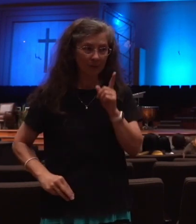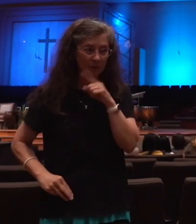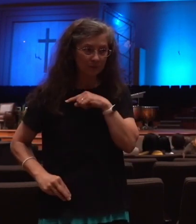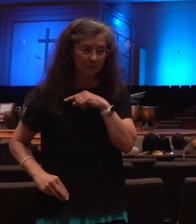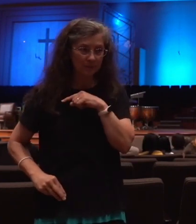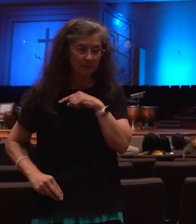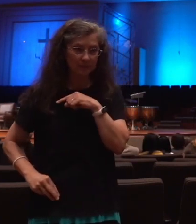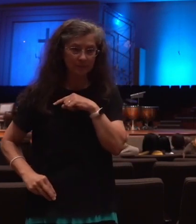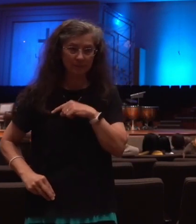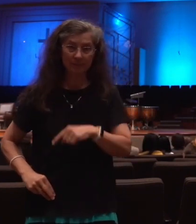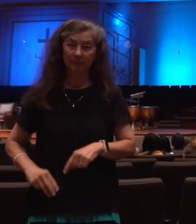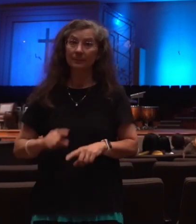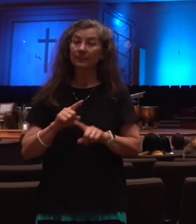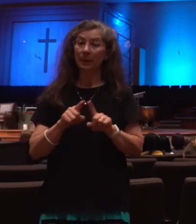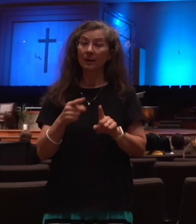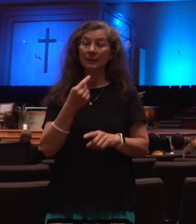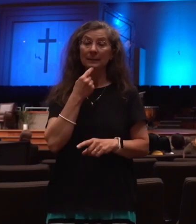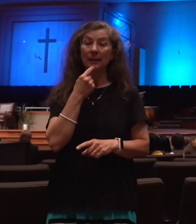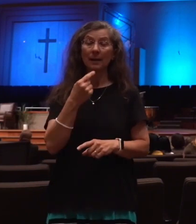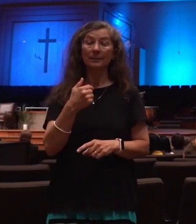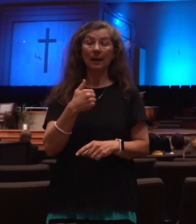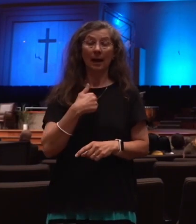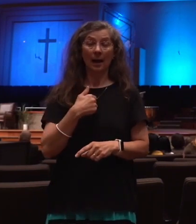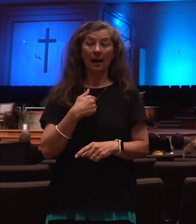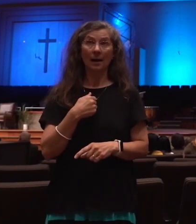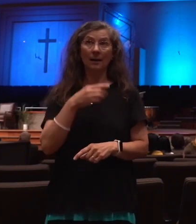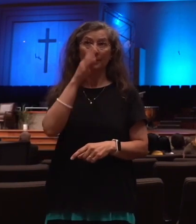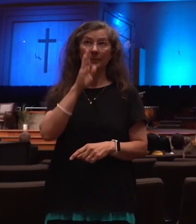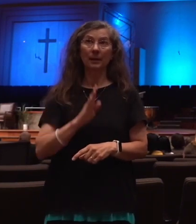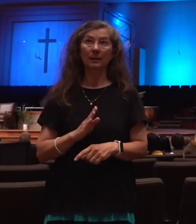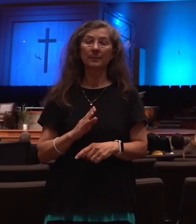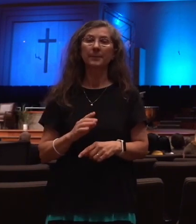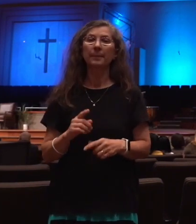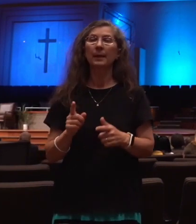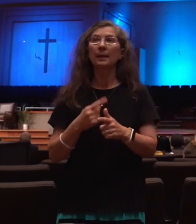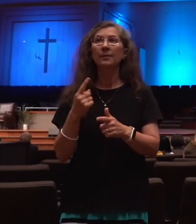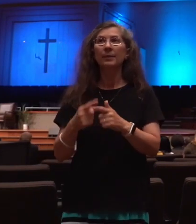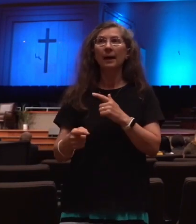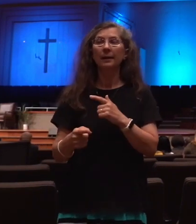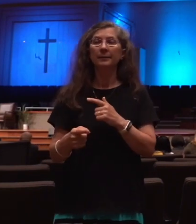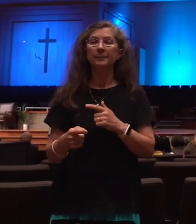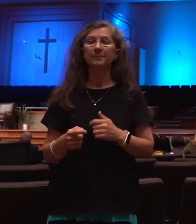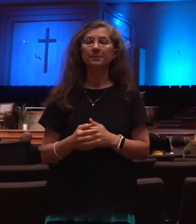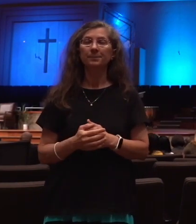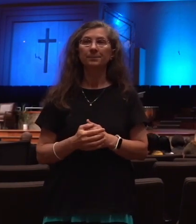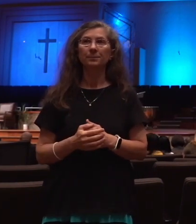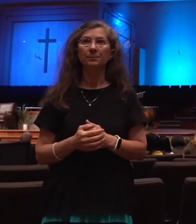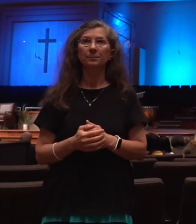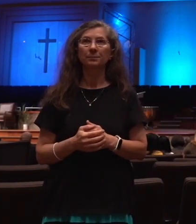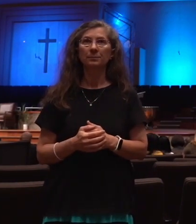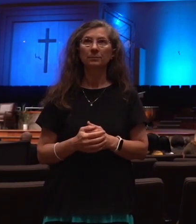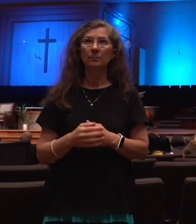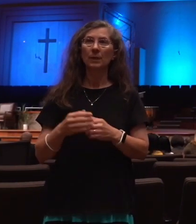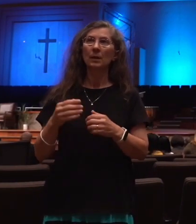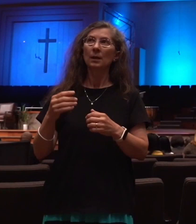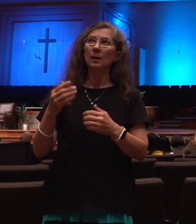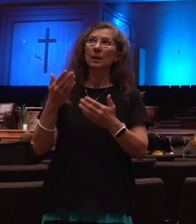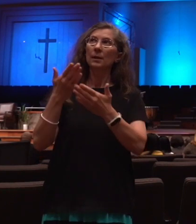Now, that's the first thing. Secondly, at the same time, there's a war in heaven with Satan and his